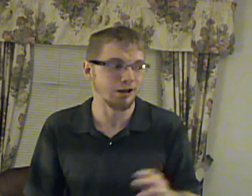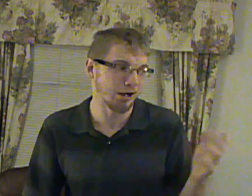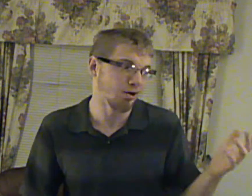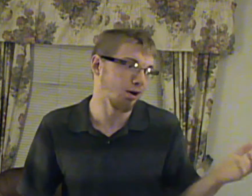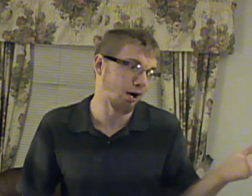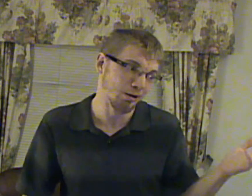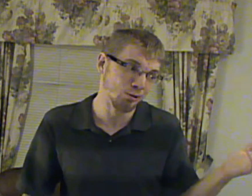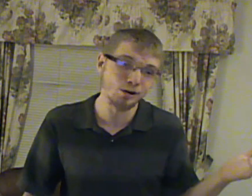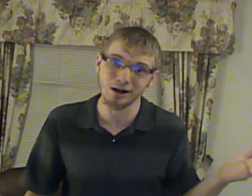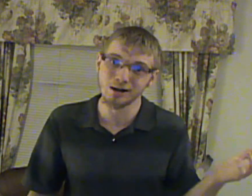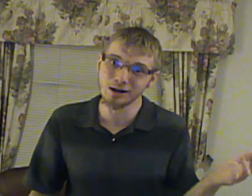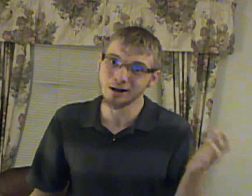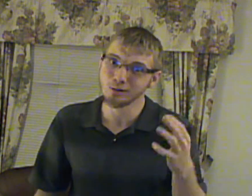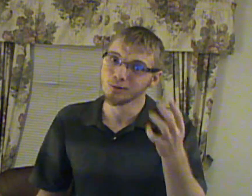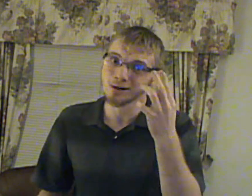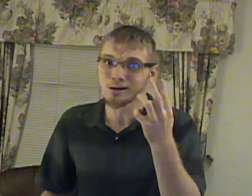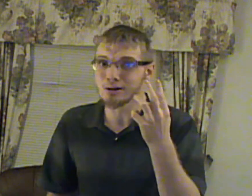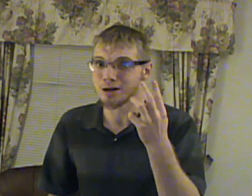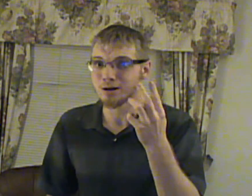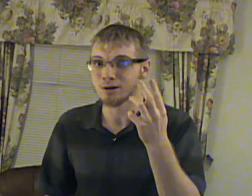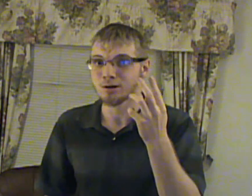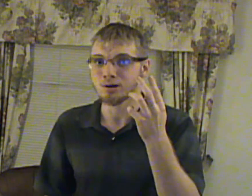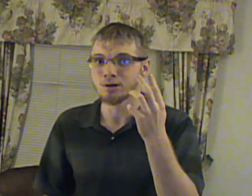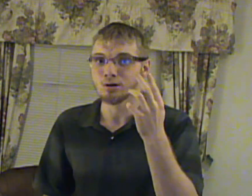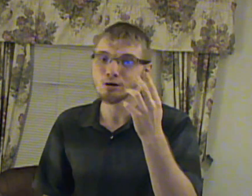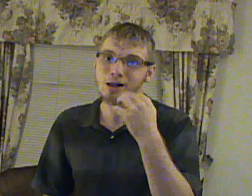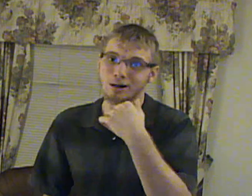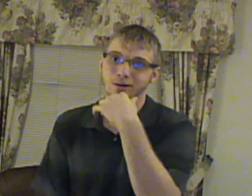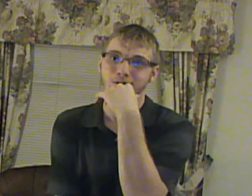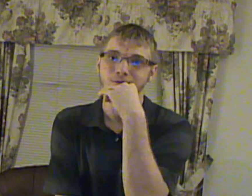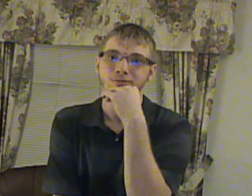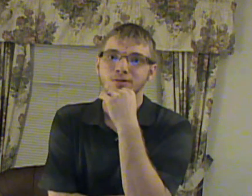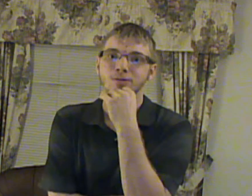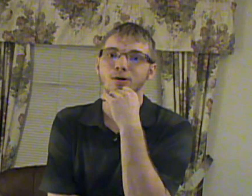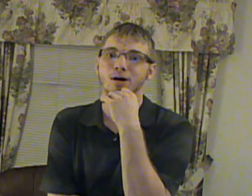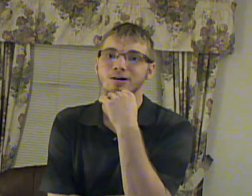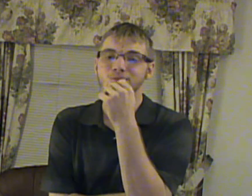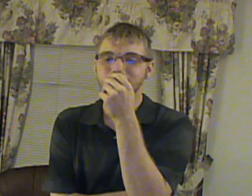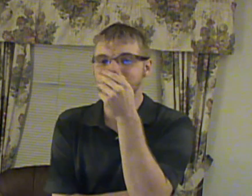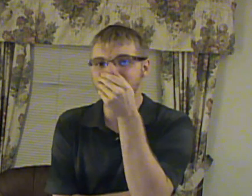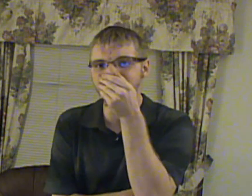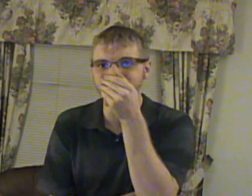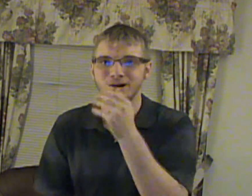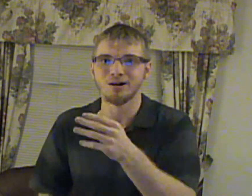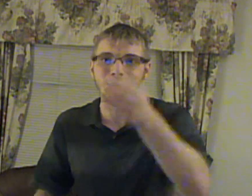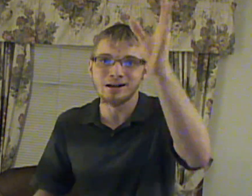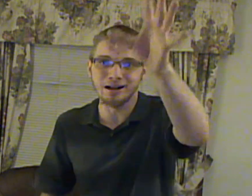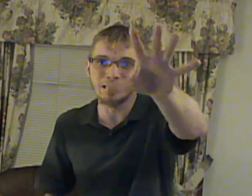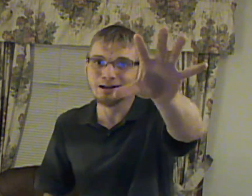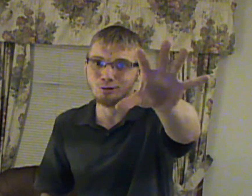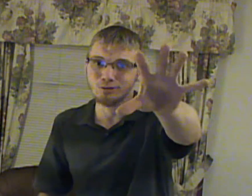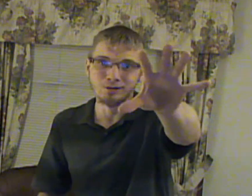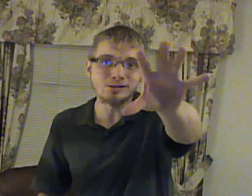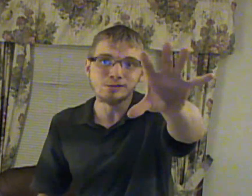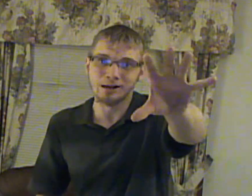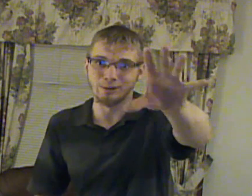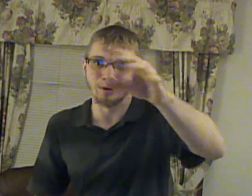I couldn't actually use this camera, but I can't actually use this camera.